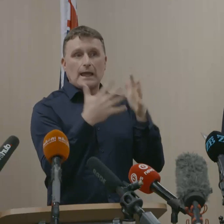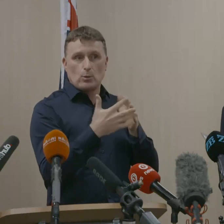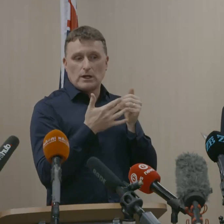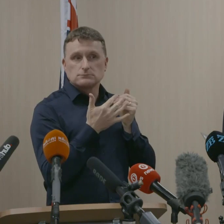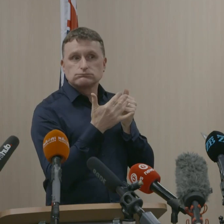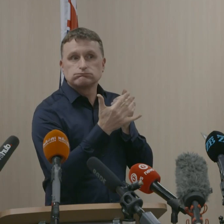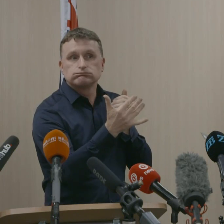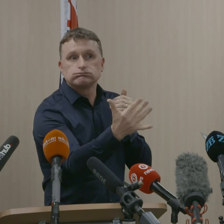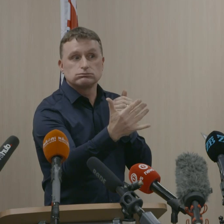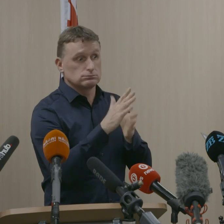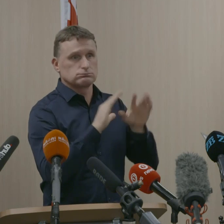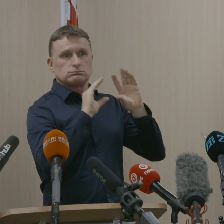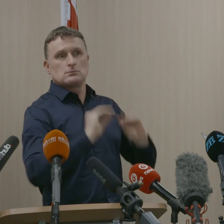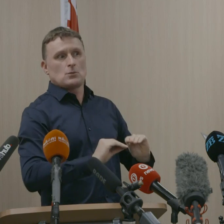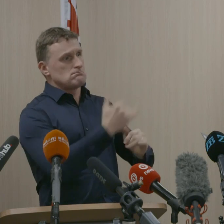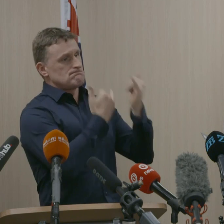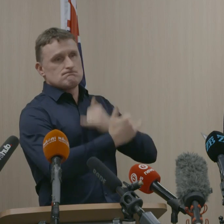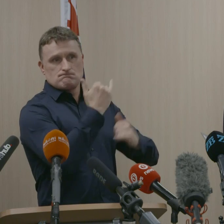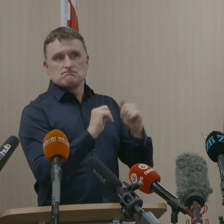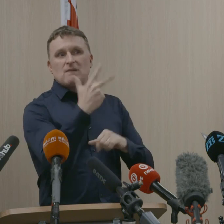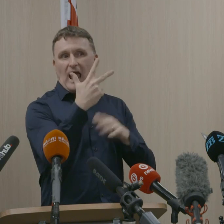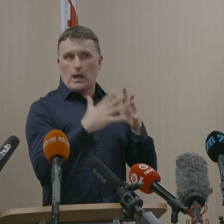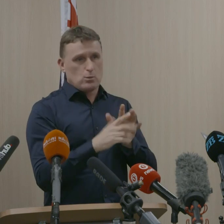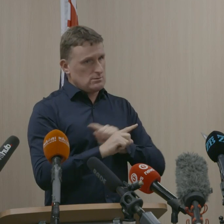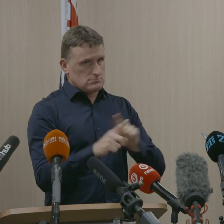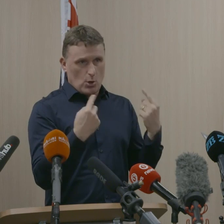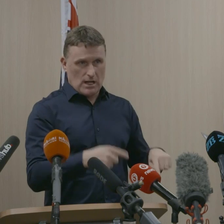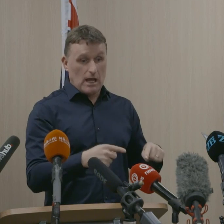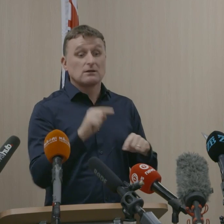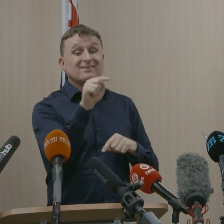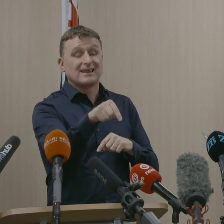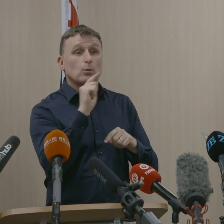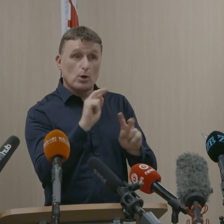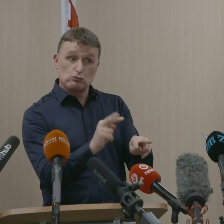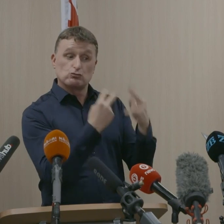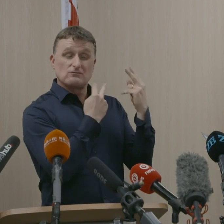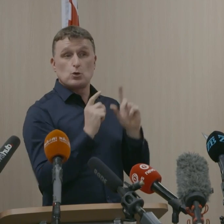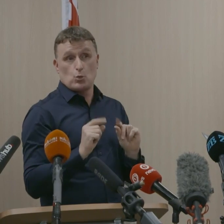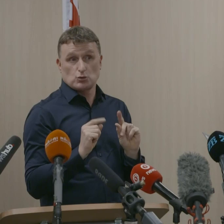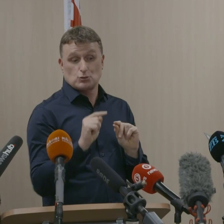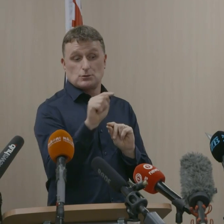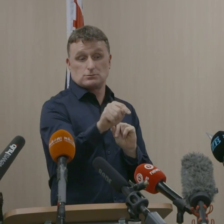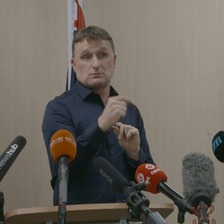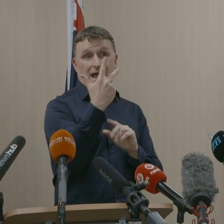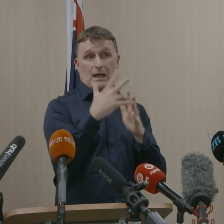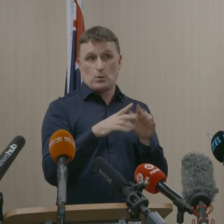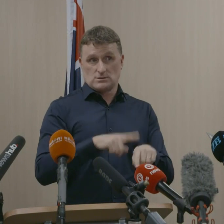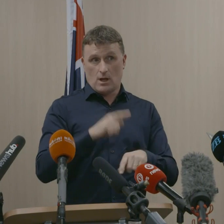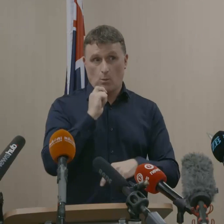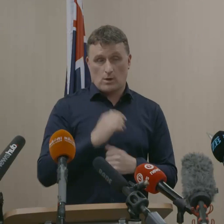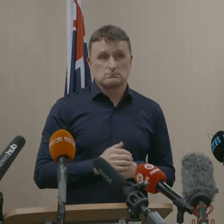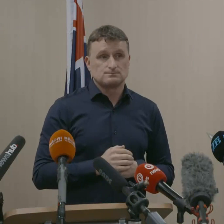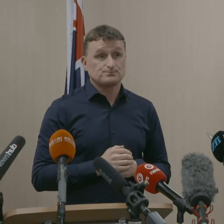point, we will reassess our arrangements. For New Zealanders in Australia, we are absolutely committed